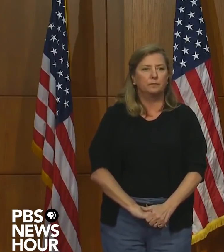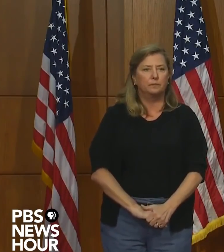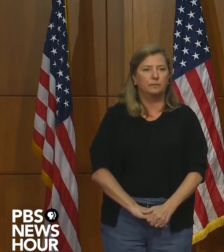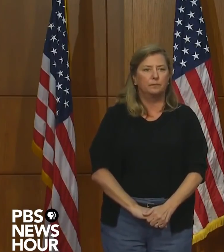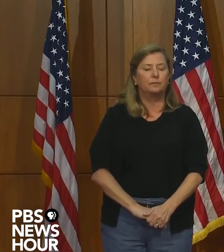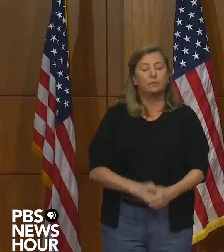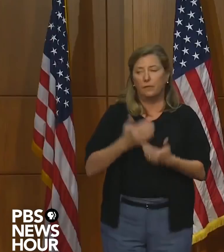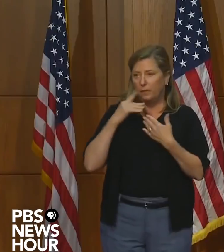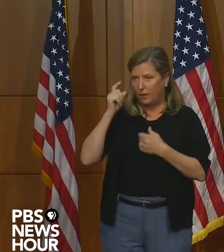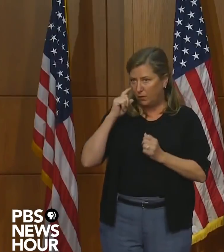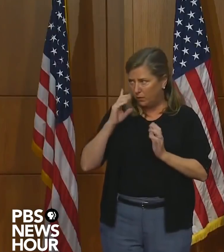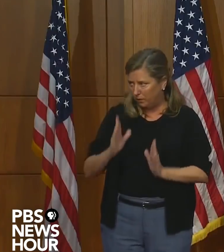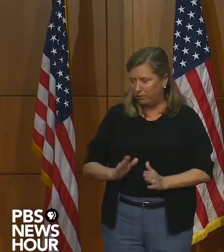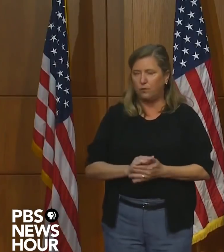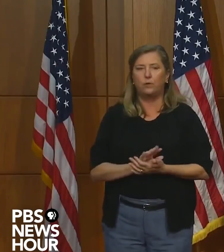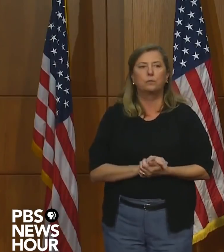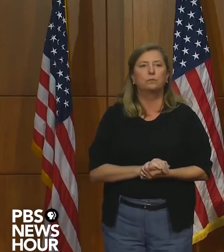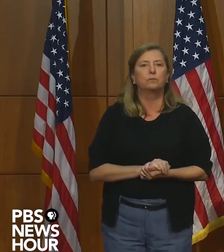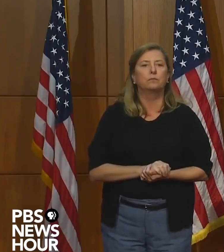Thank you, governor.